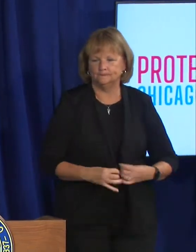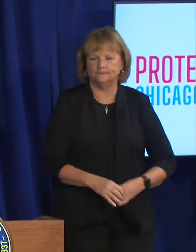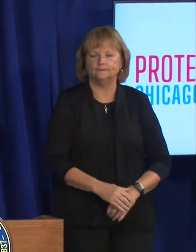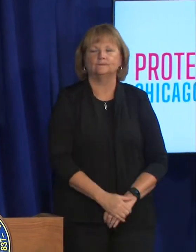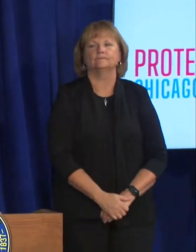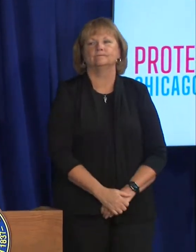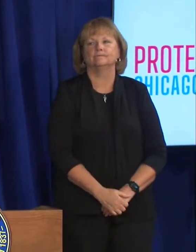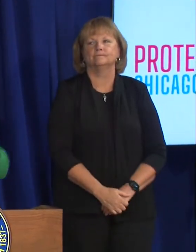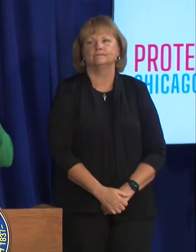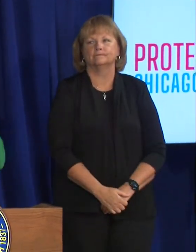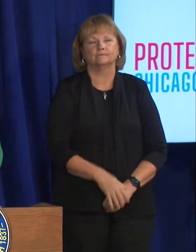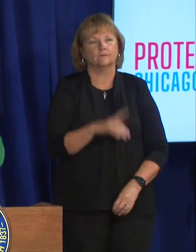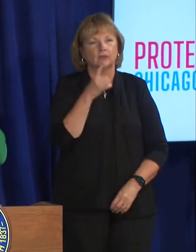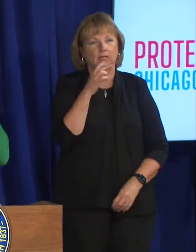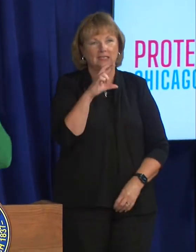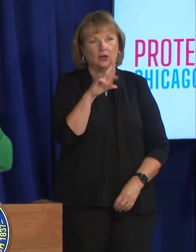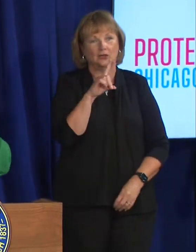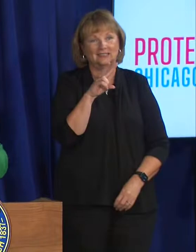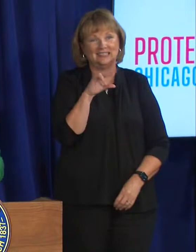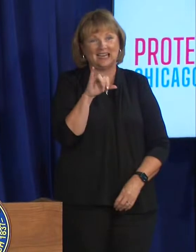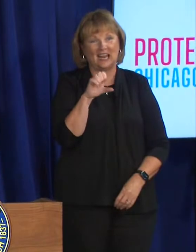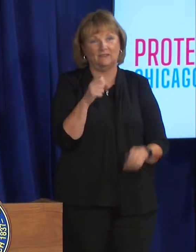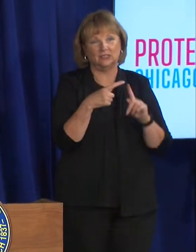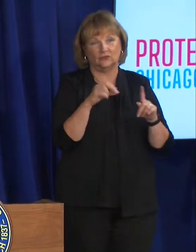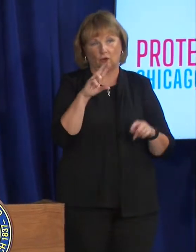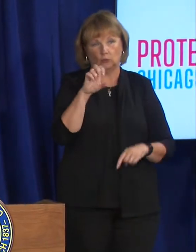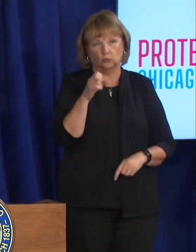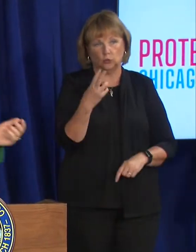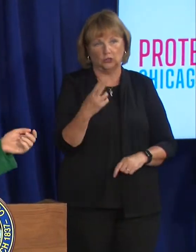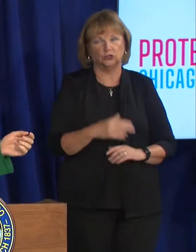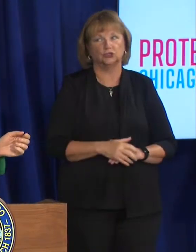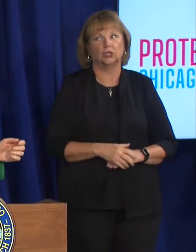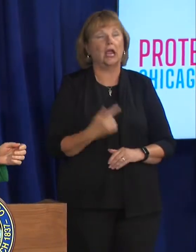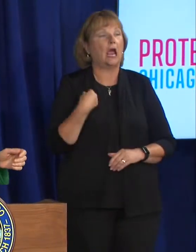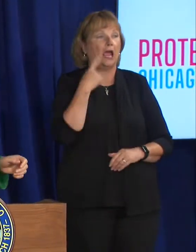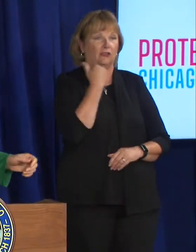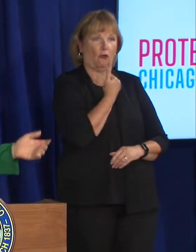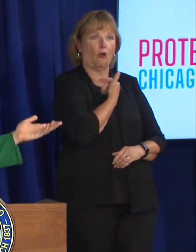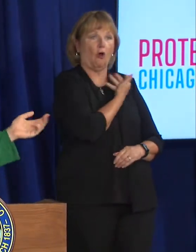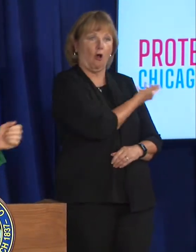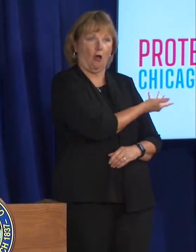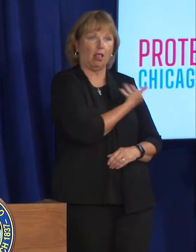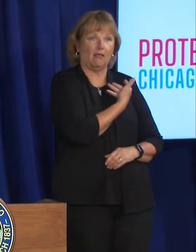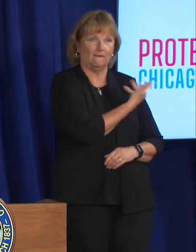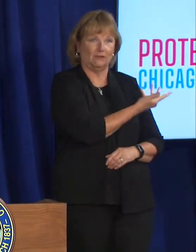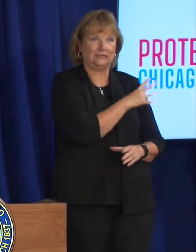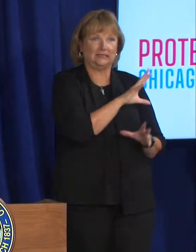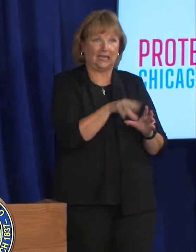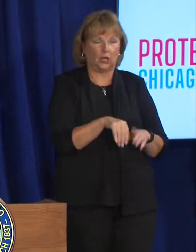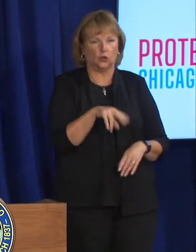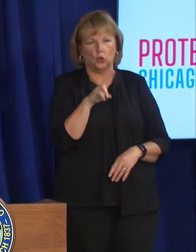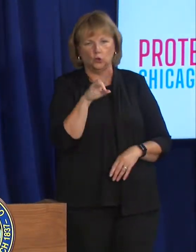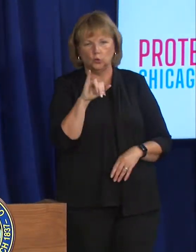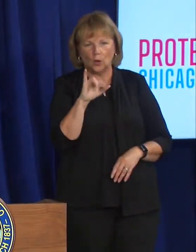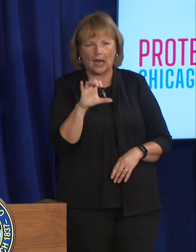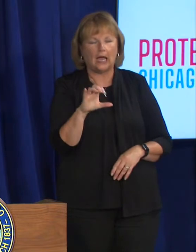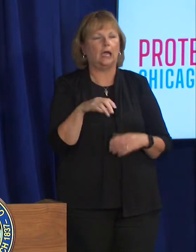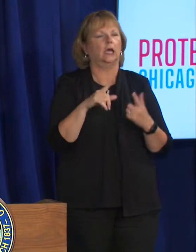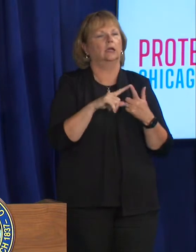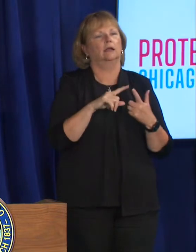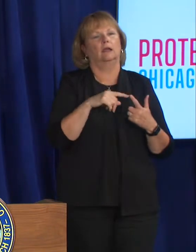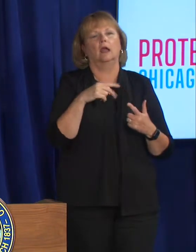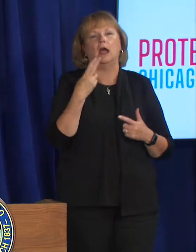hi i'm dr davis from rush i think all all of us together including ui health and howard brown have been